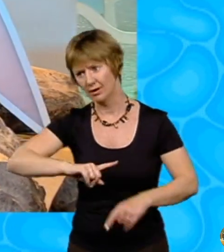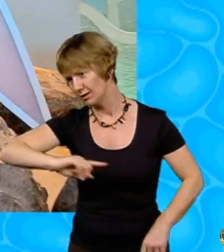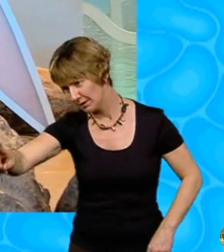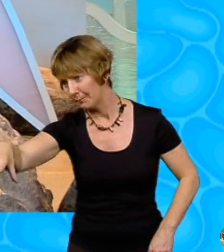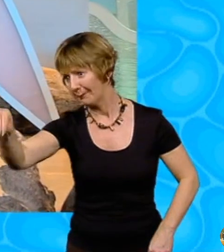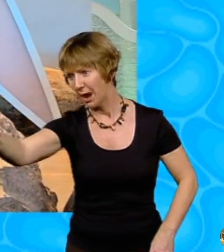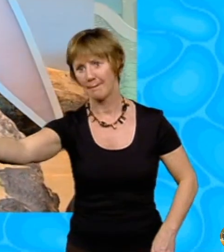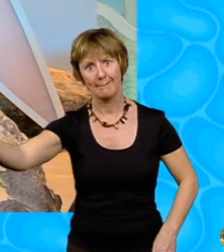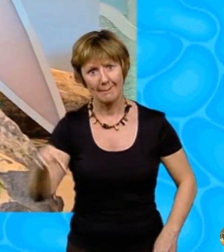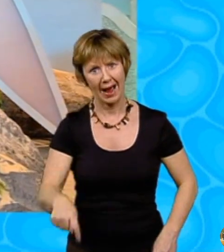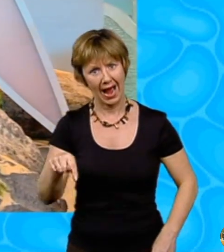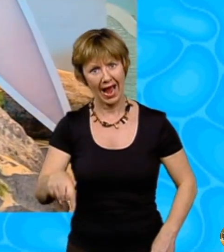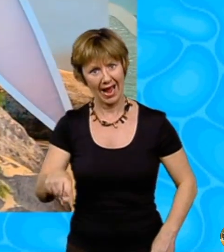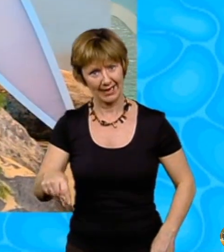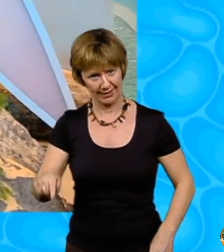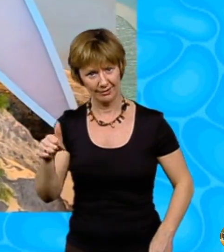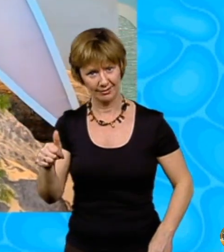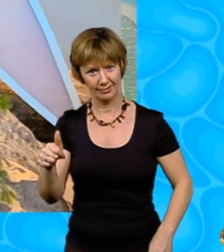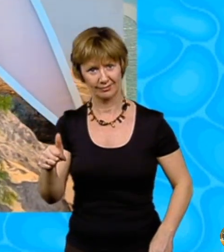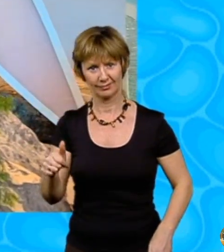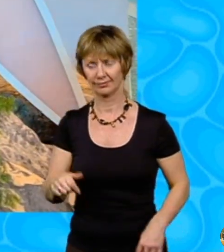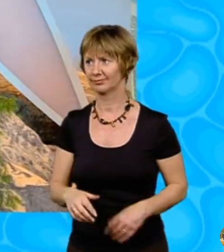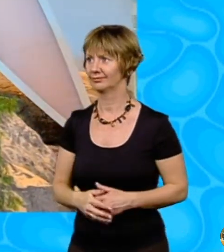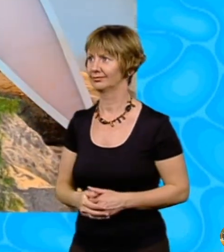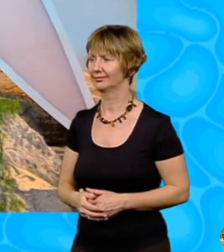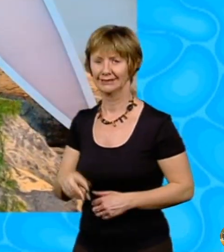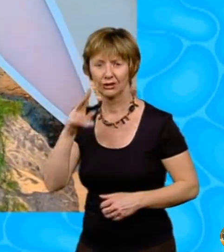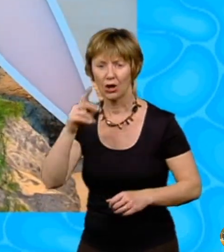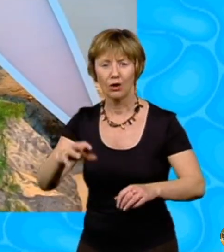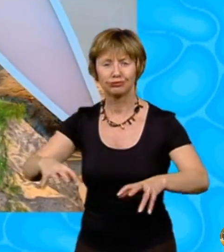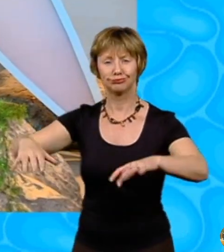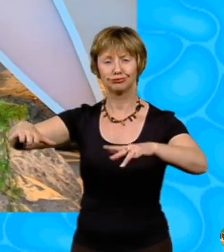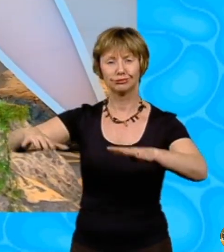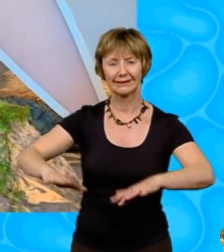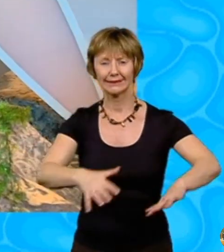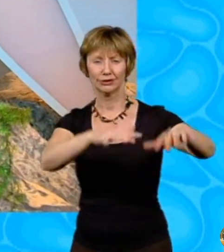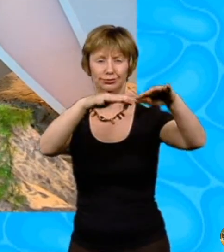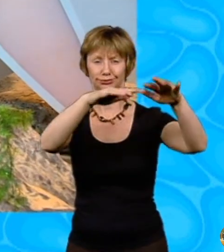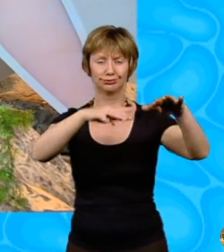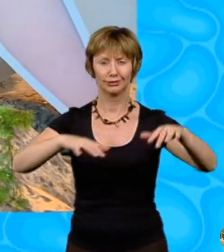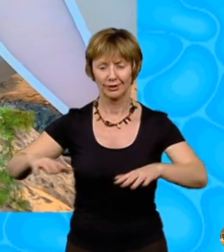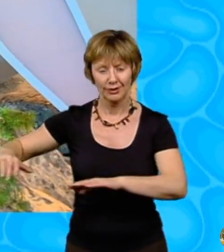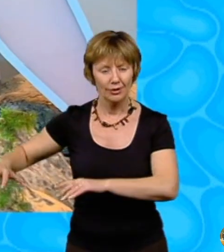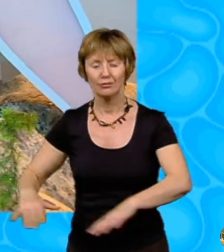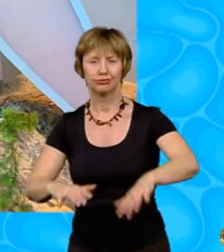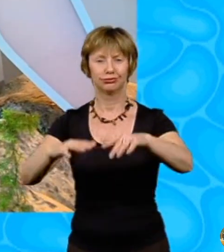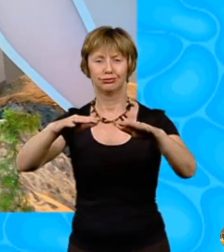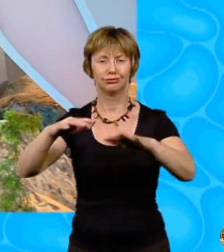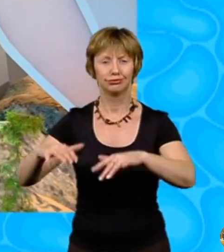there and come straight back. As I got out of the coach, I could see the white, foamy crest of the sea breaking on the beach.